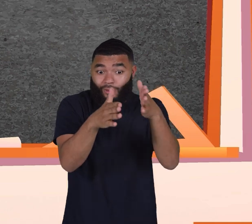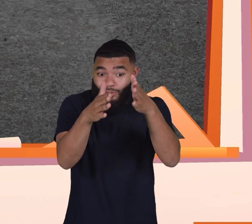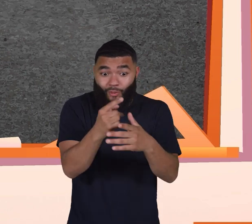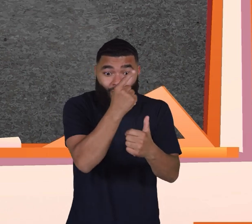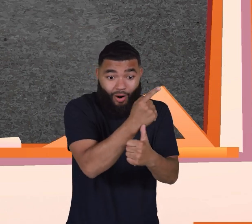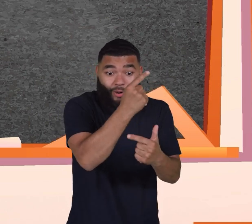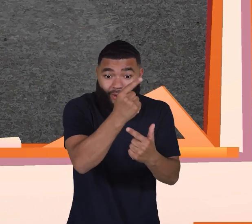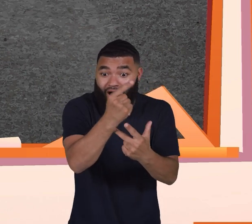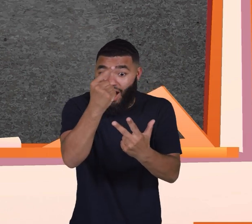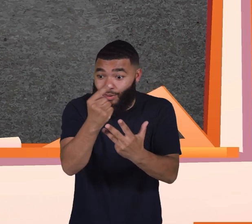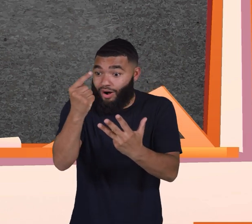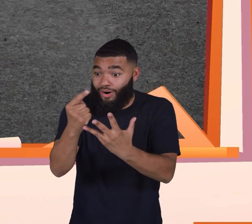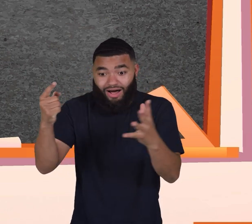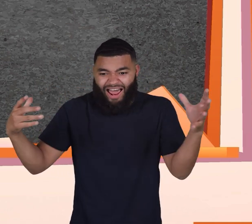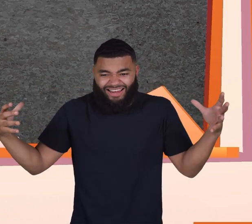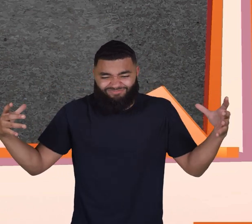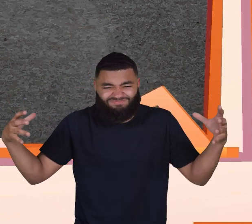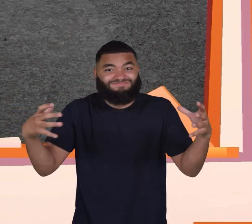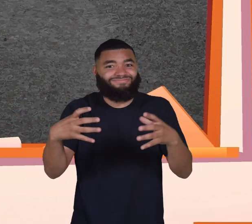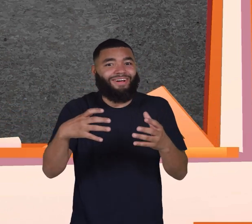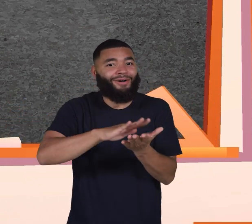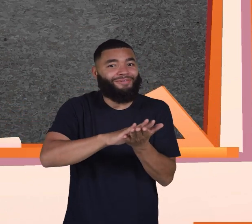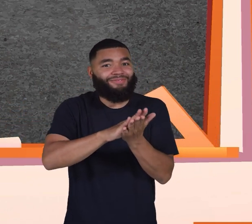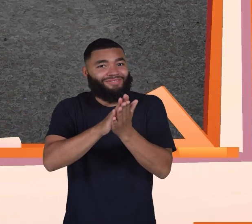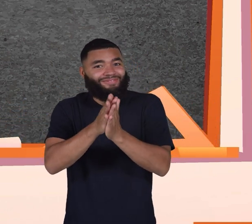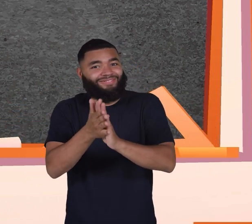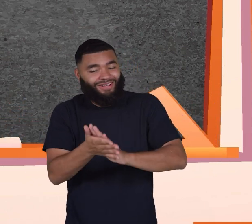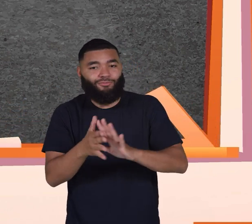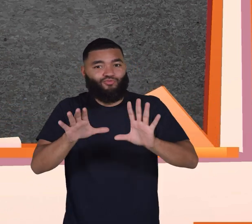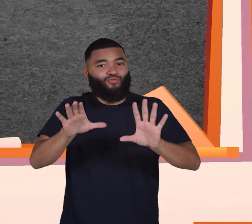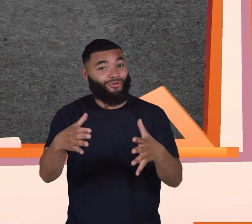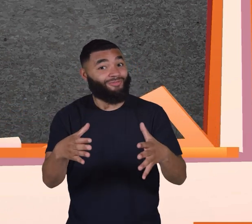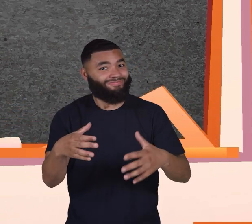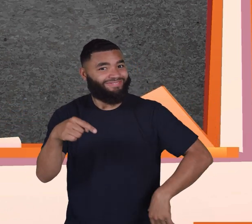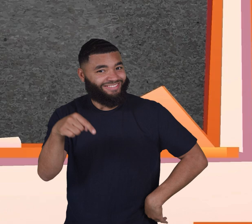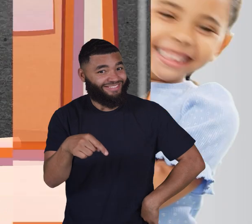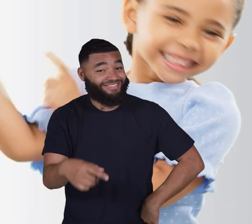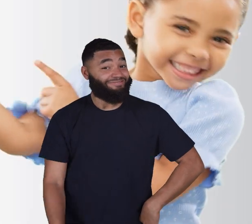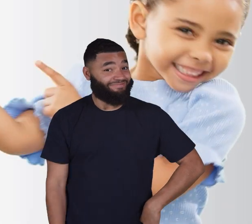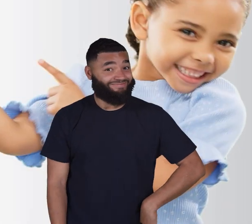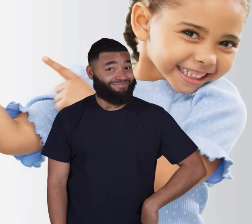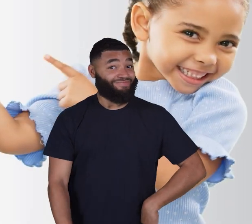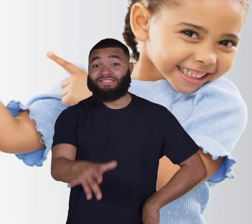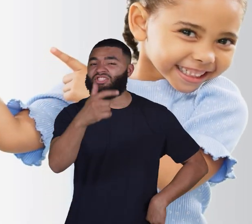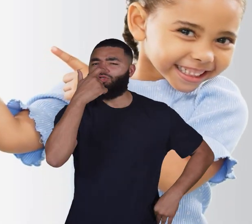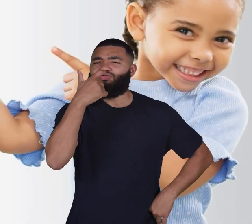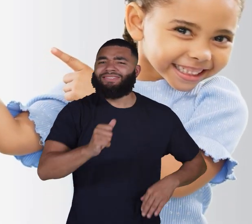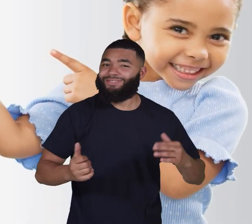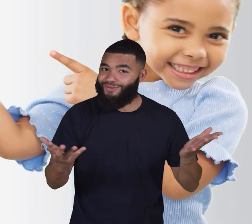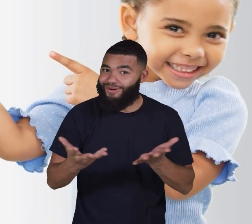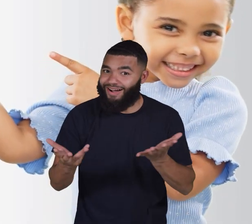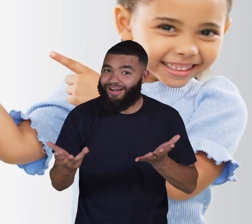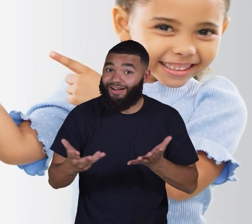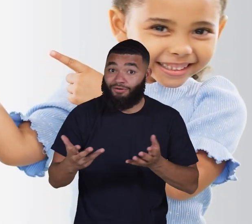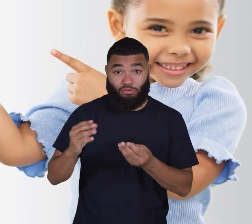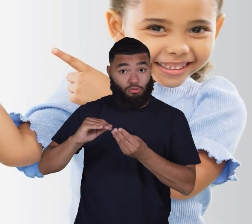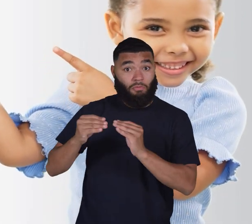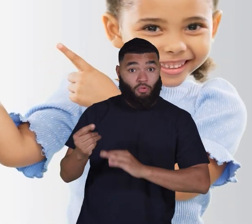all on their own, and now they are joined together in a group. Here's an interesting fact. The number